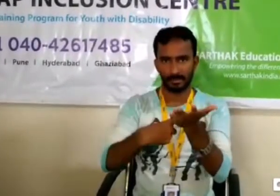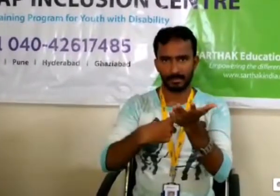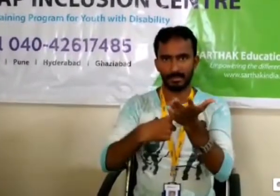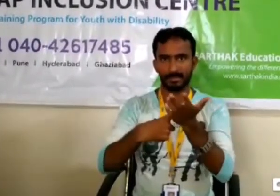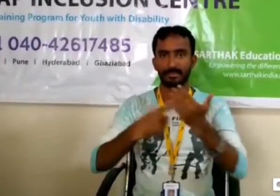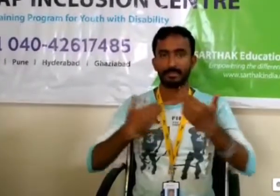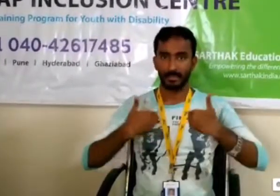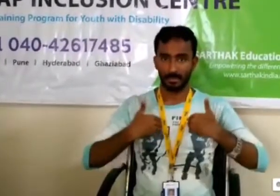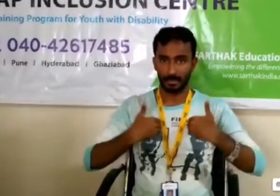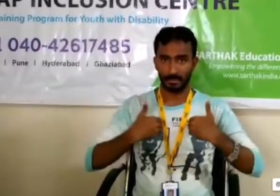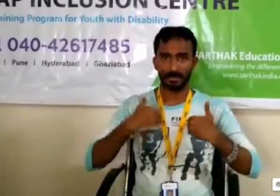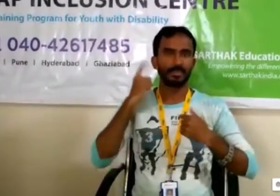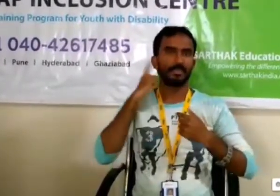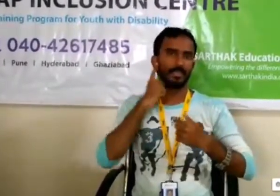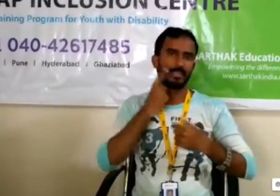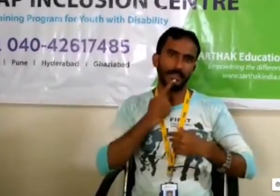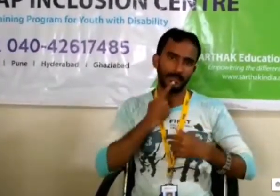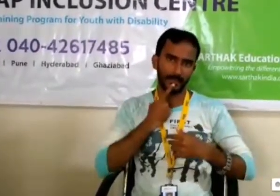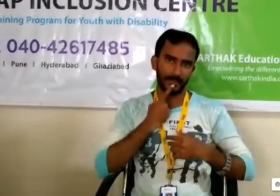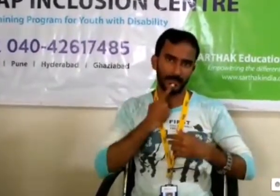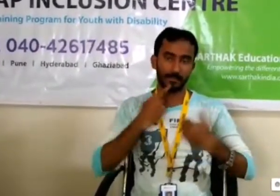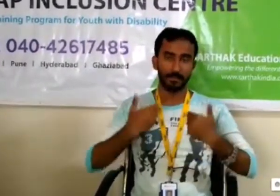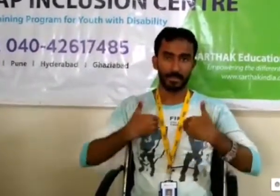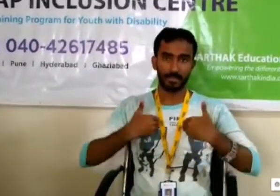Good afternoon. My name is Munawar. I am deaf.